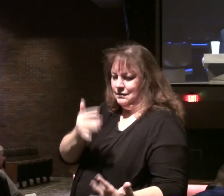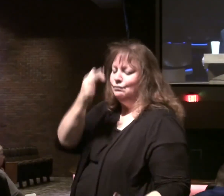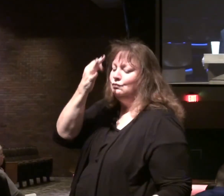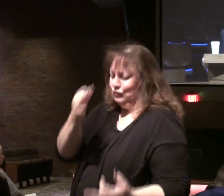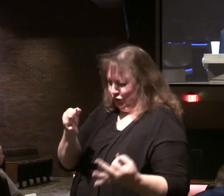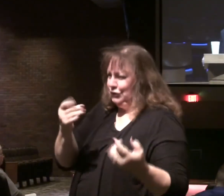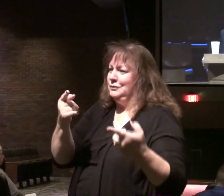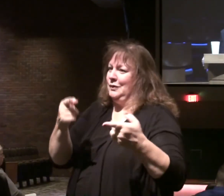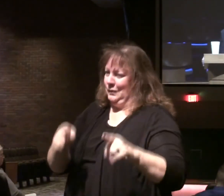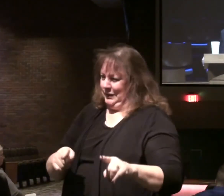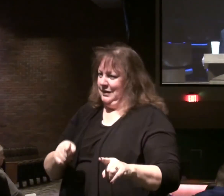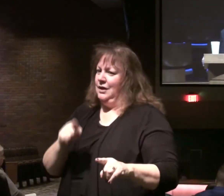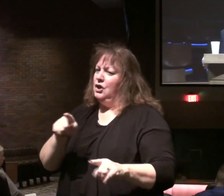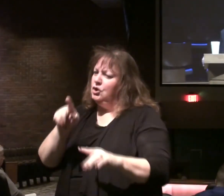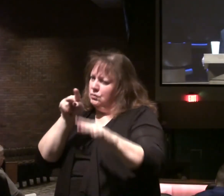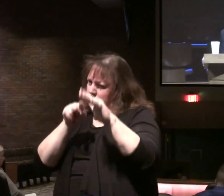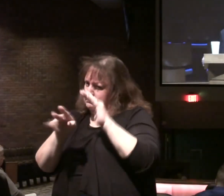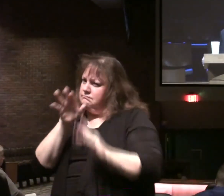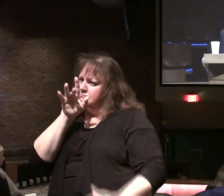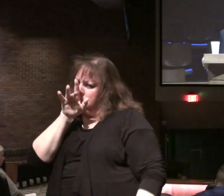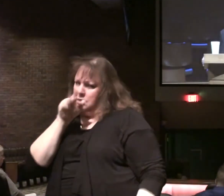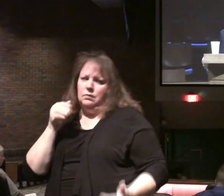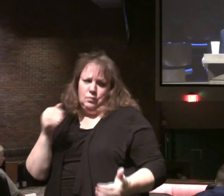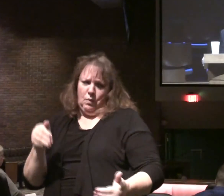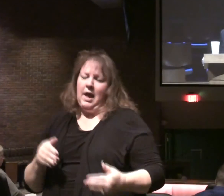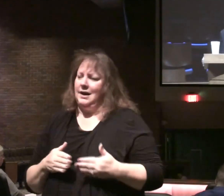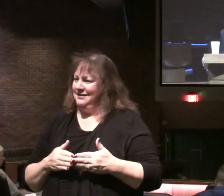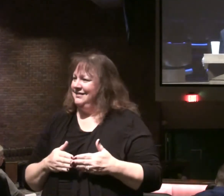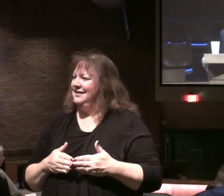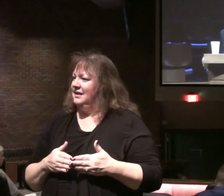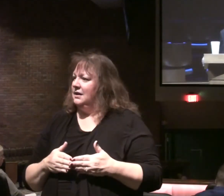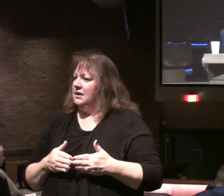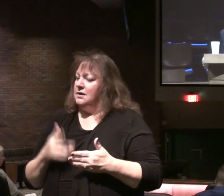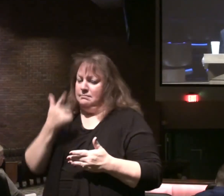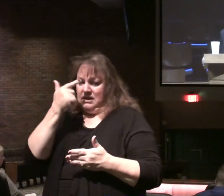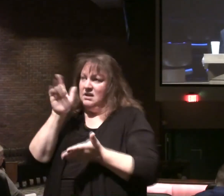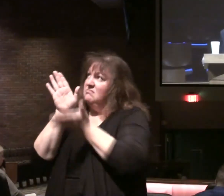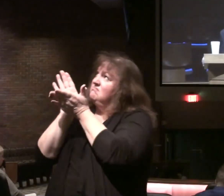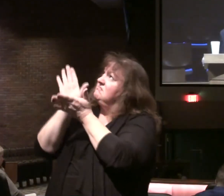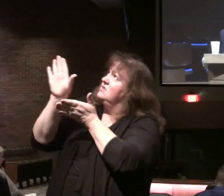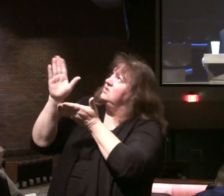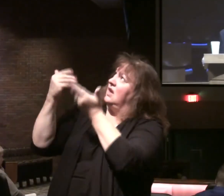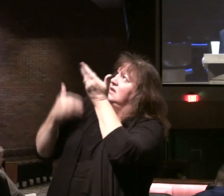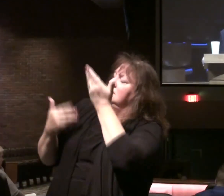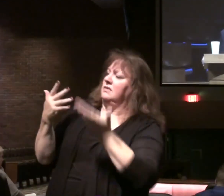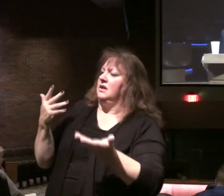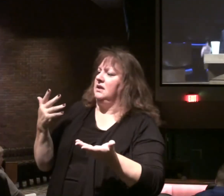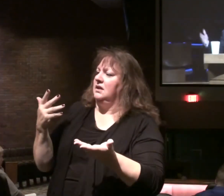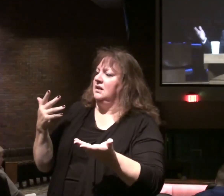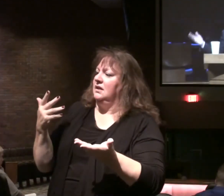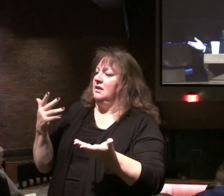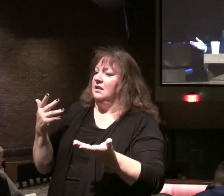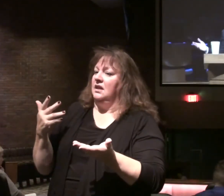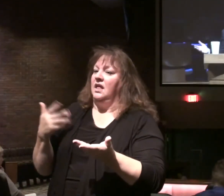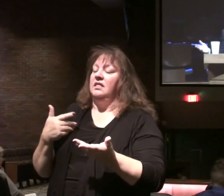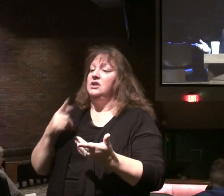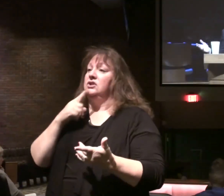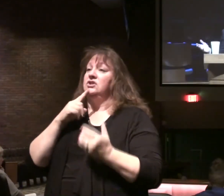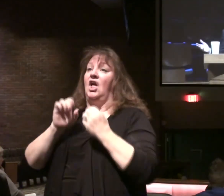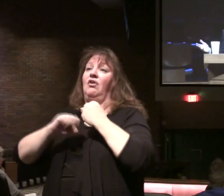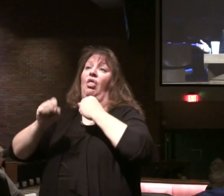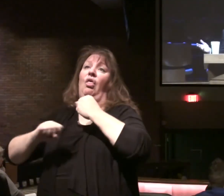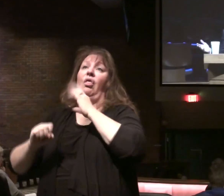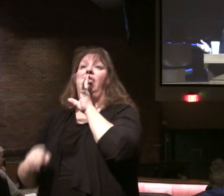That you prophesied. Because they've rejected my prophetic word up to this point. They say the prophets are windbags.